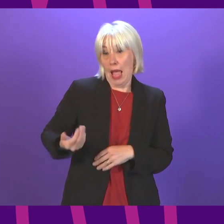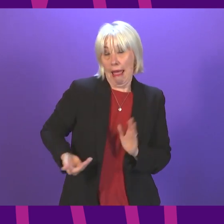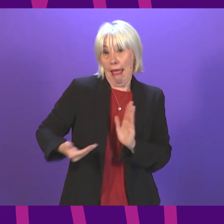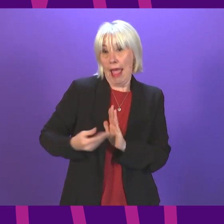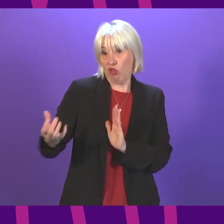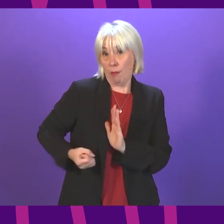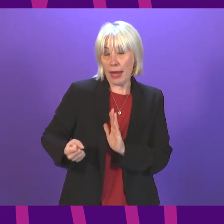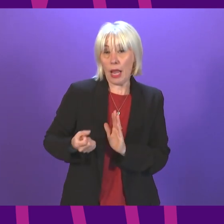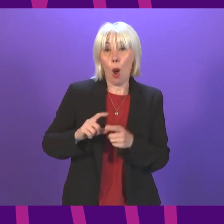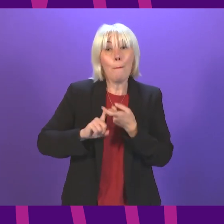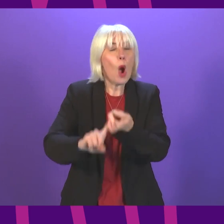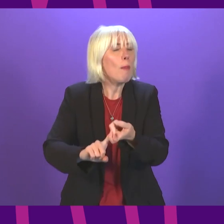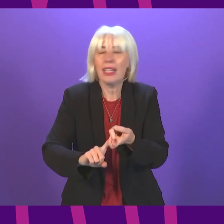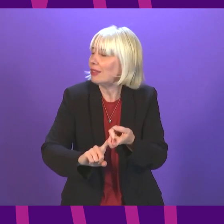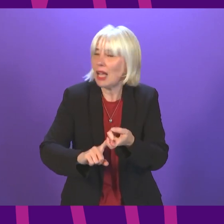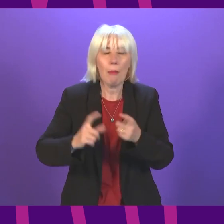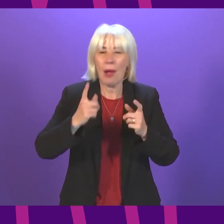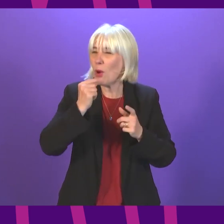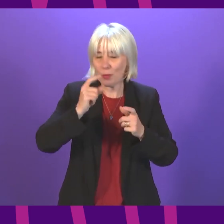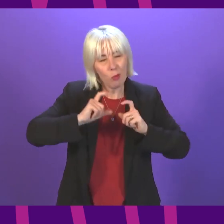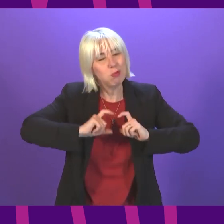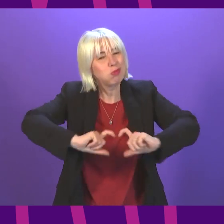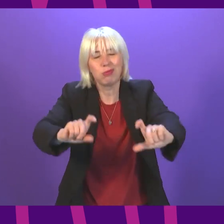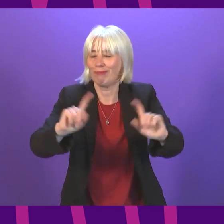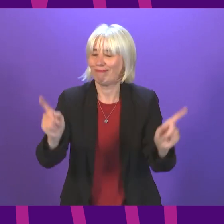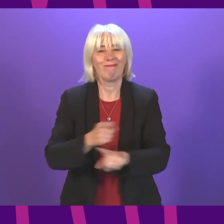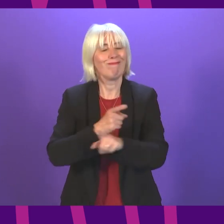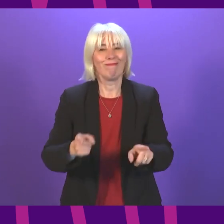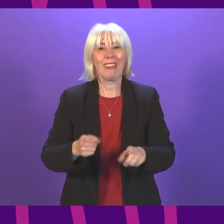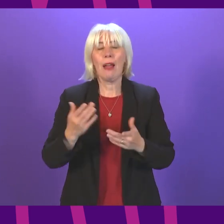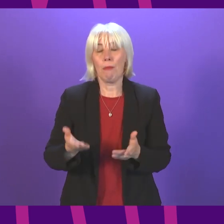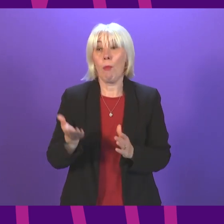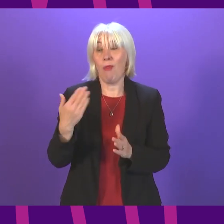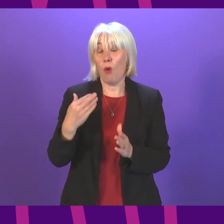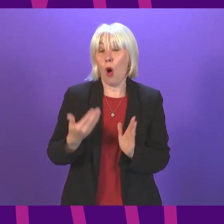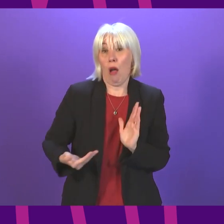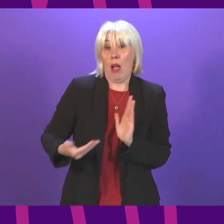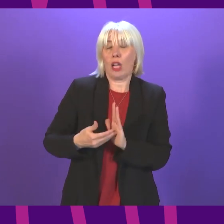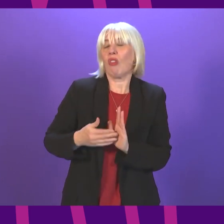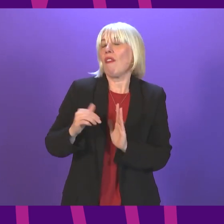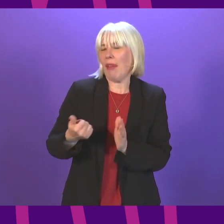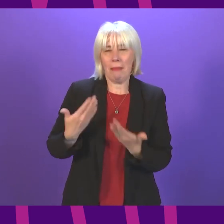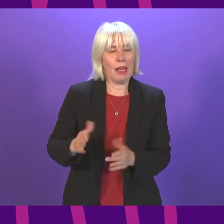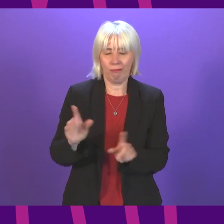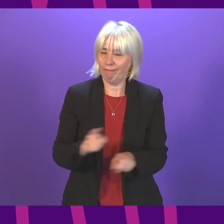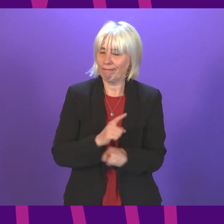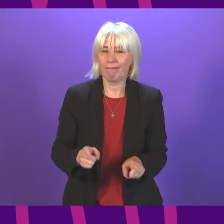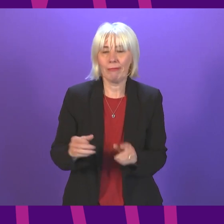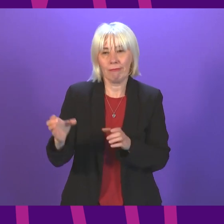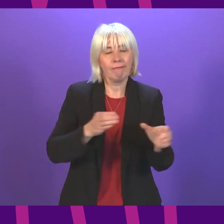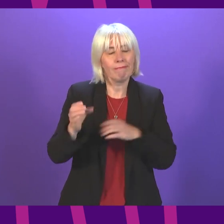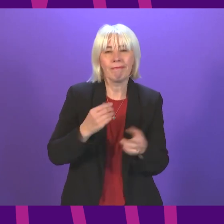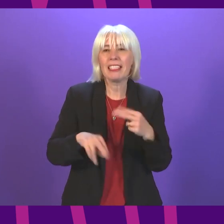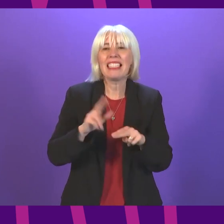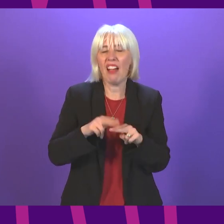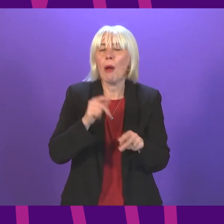is not sustainable in the long term. I know that one group of RMT members has now voted in support and extended the current industrial action, but I would